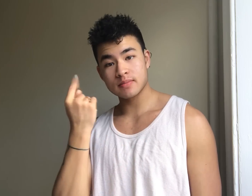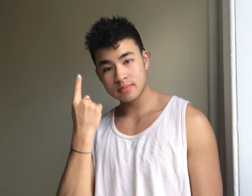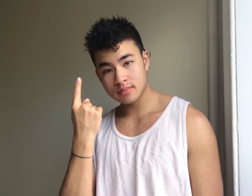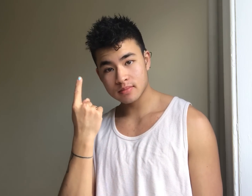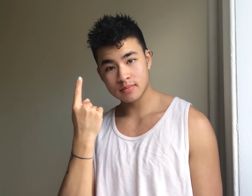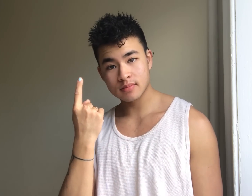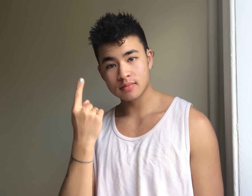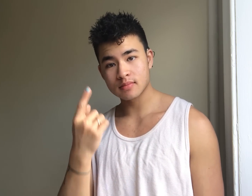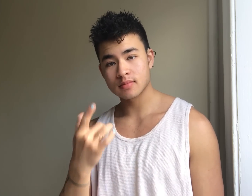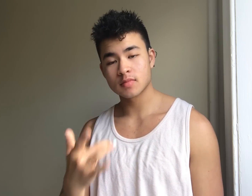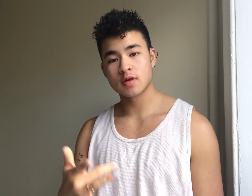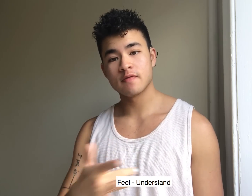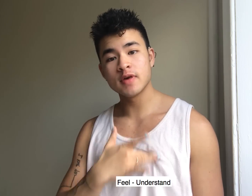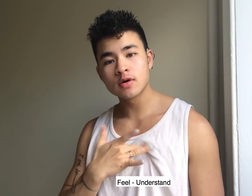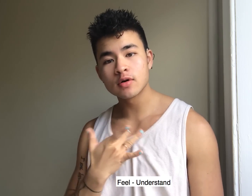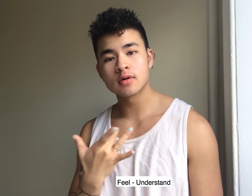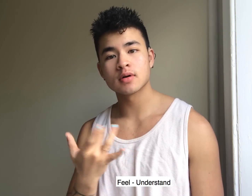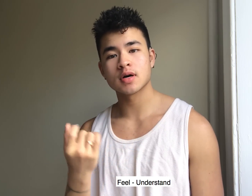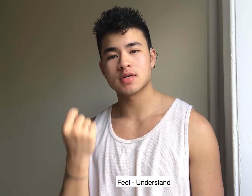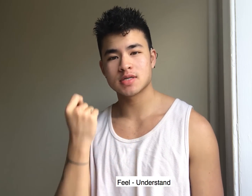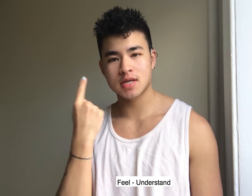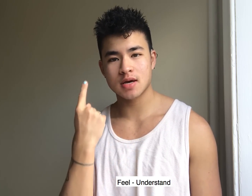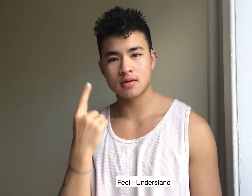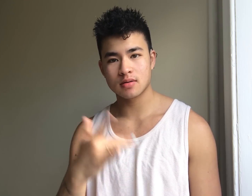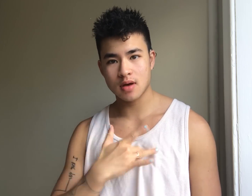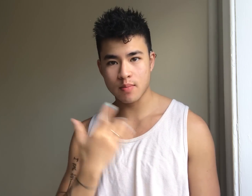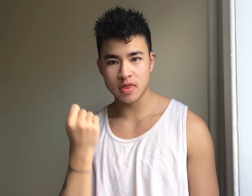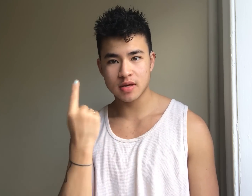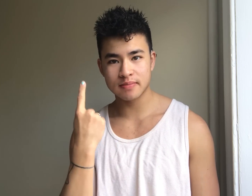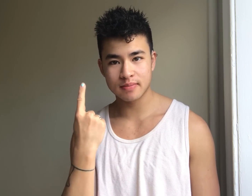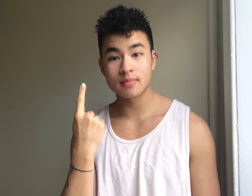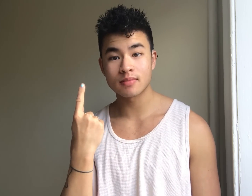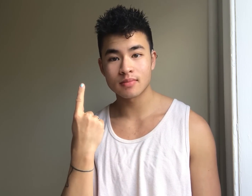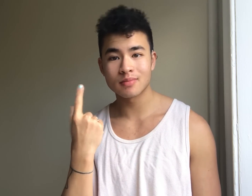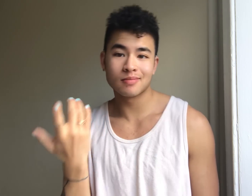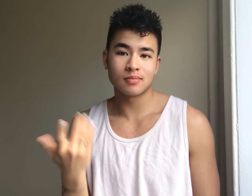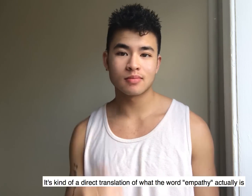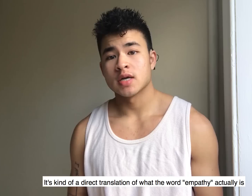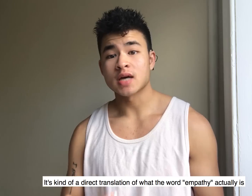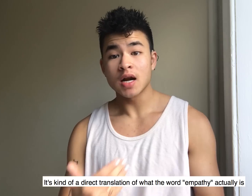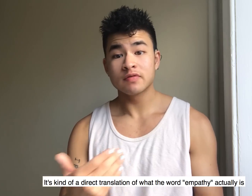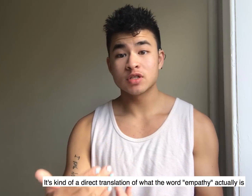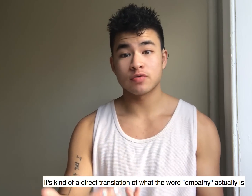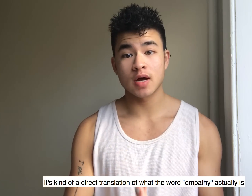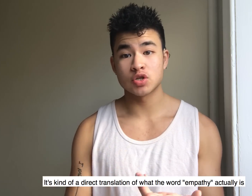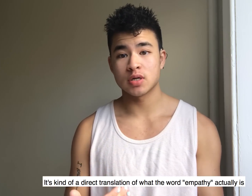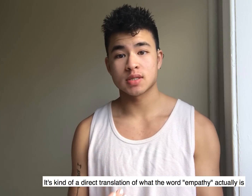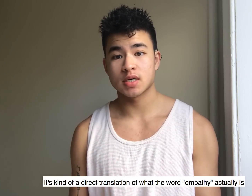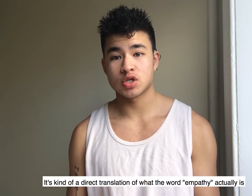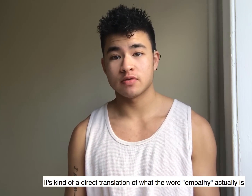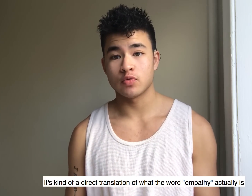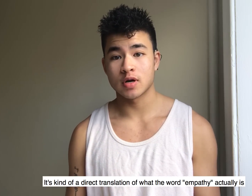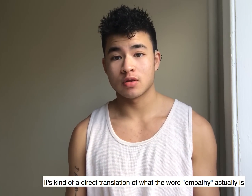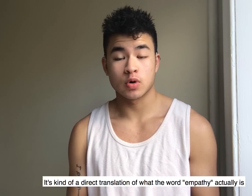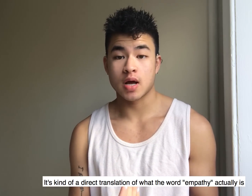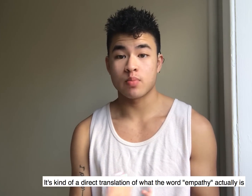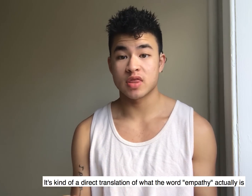feel understand empathy it's kind of a direct translation of what the word empathy